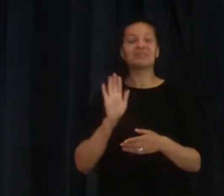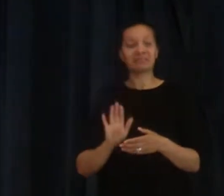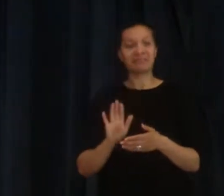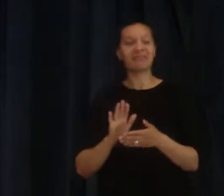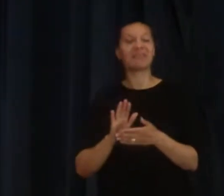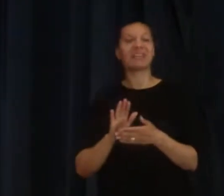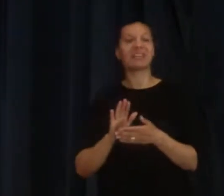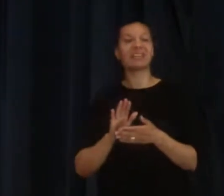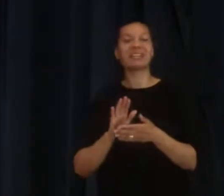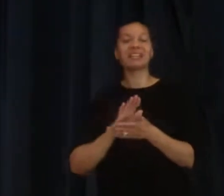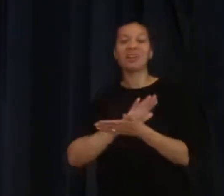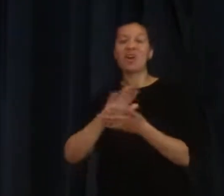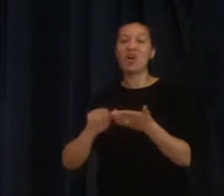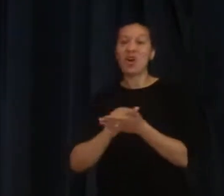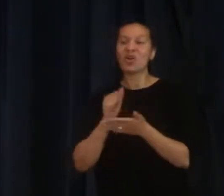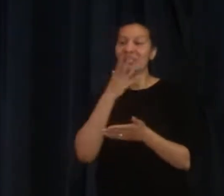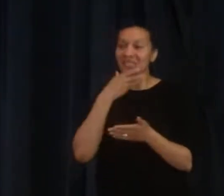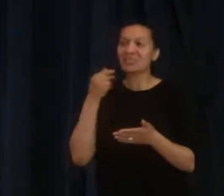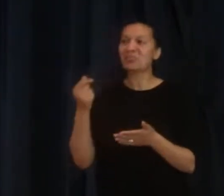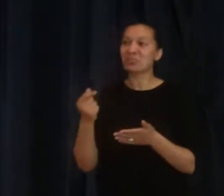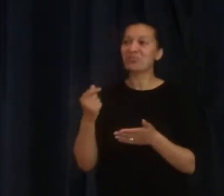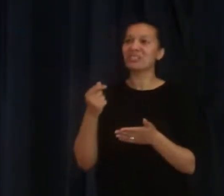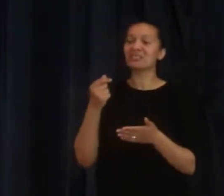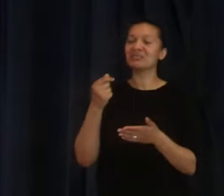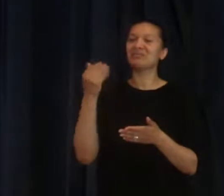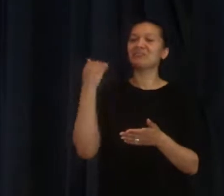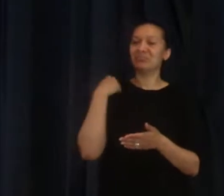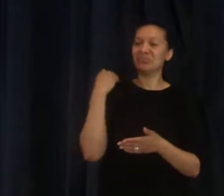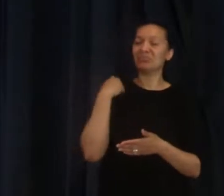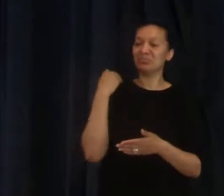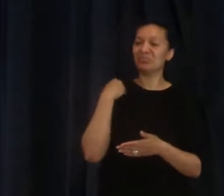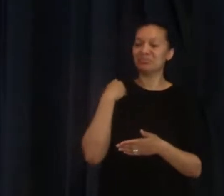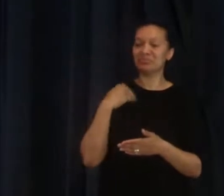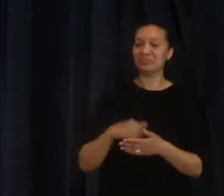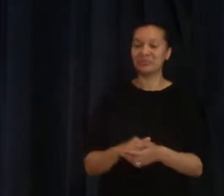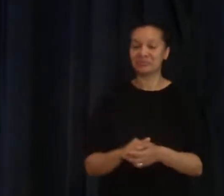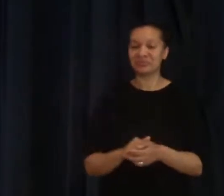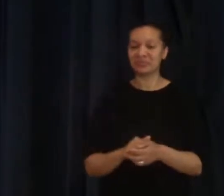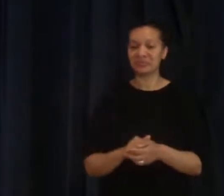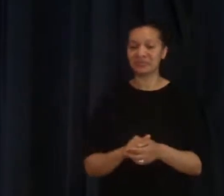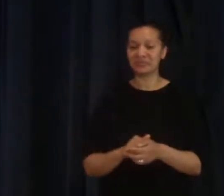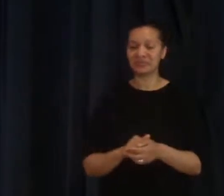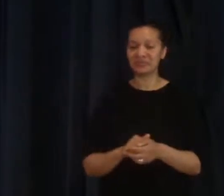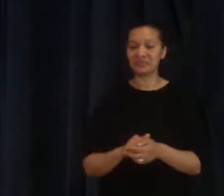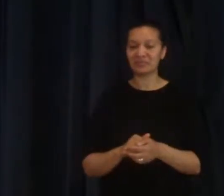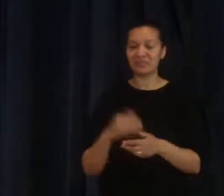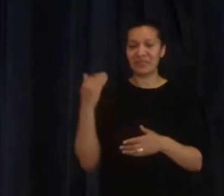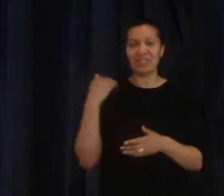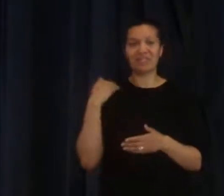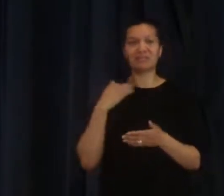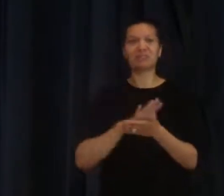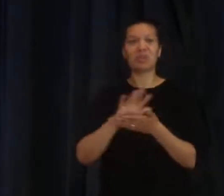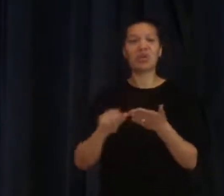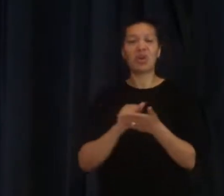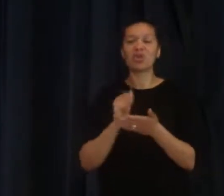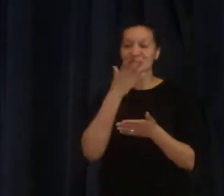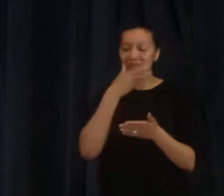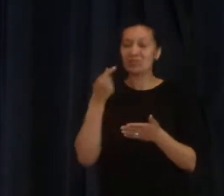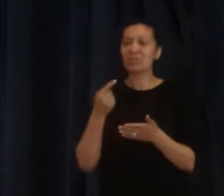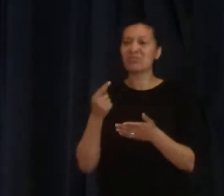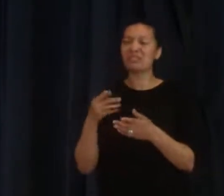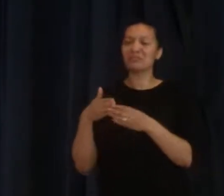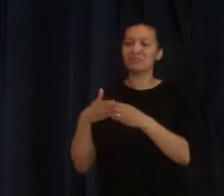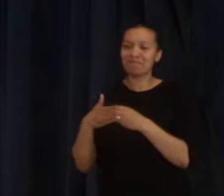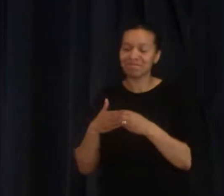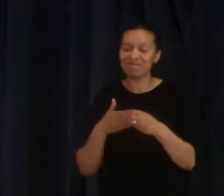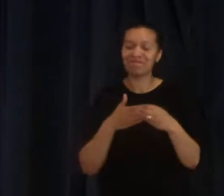that convicts us of our need for our Saviour. That conviction is the Holy Spirit that leads us to that